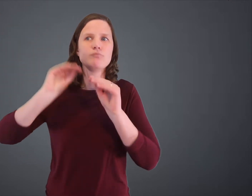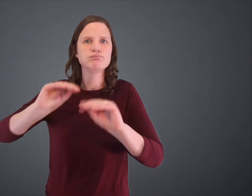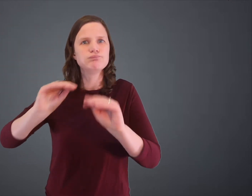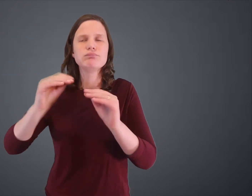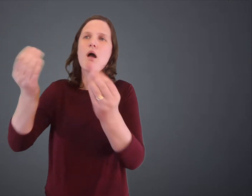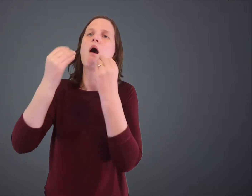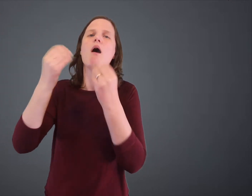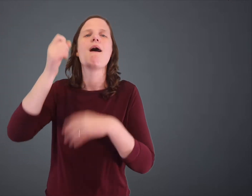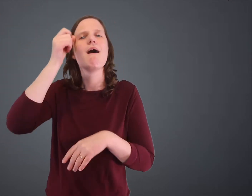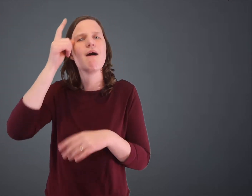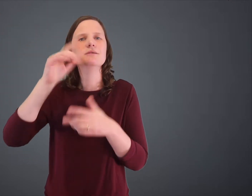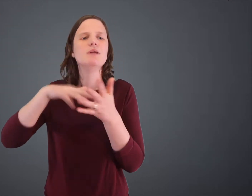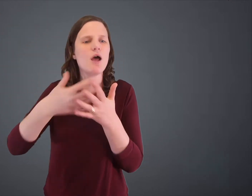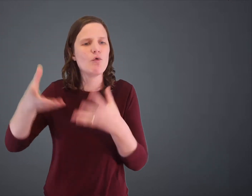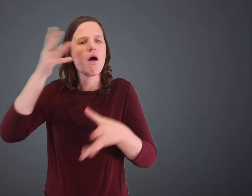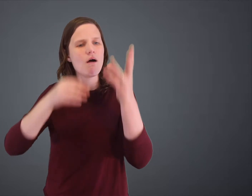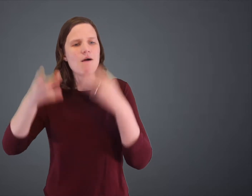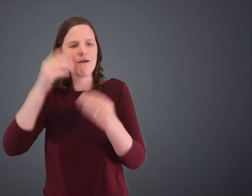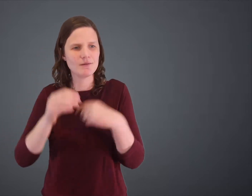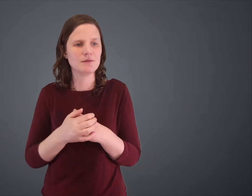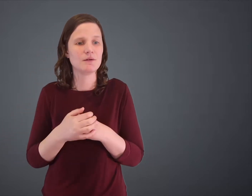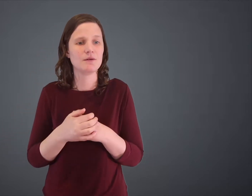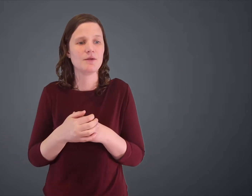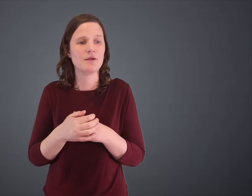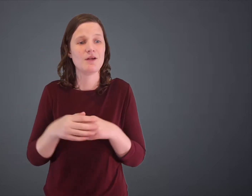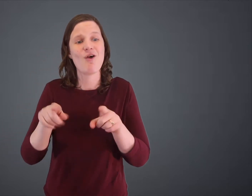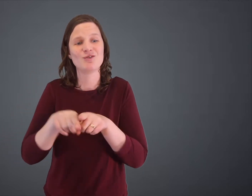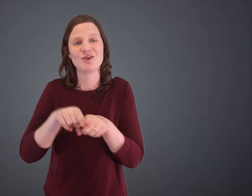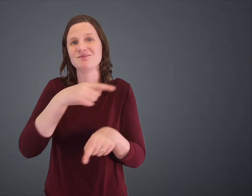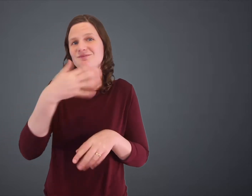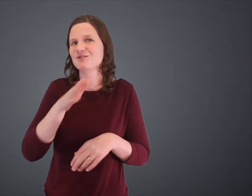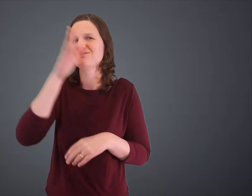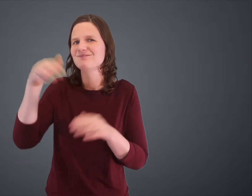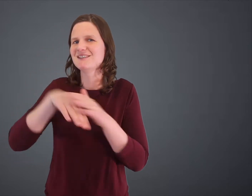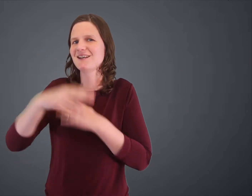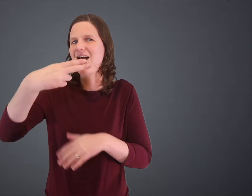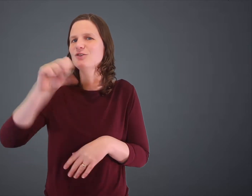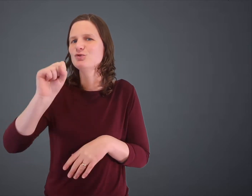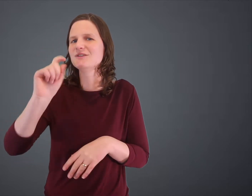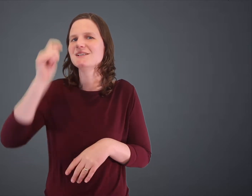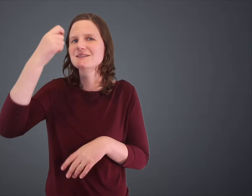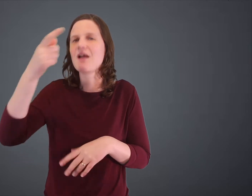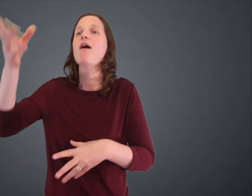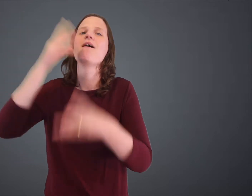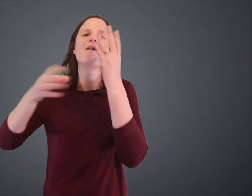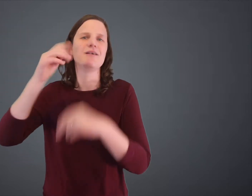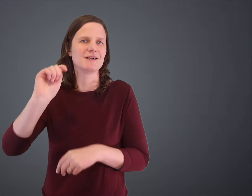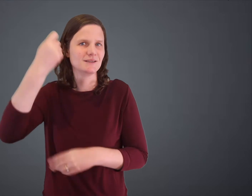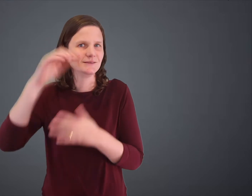teacher had come to the camp to teach American sign language. And that is how he had learned it. Also, he had gone to high school